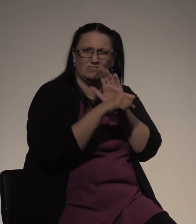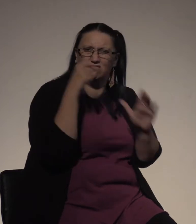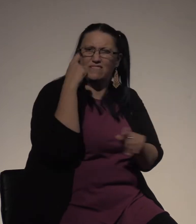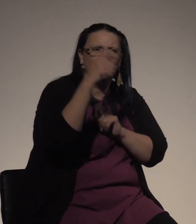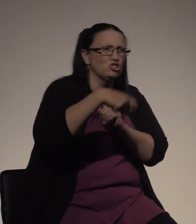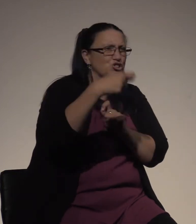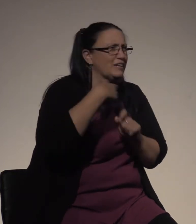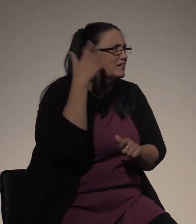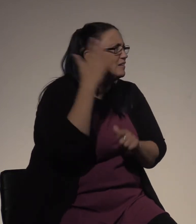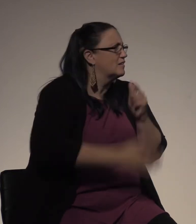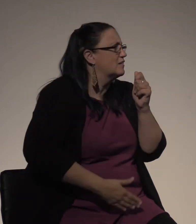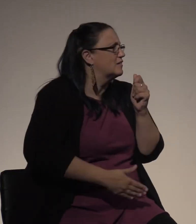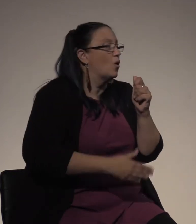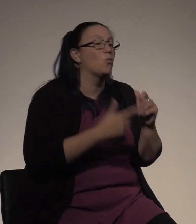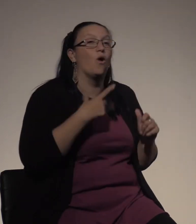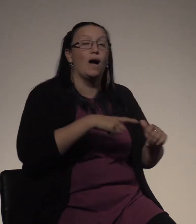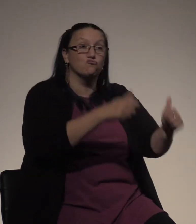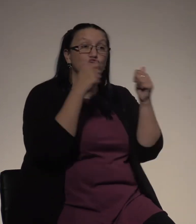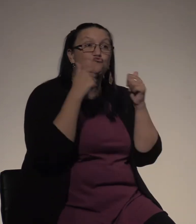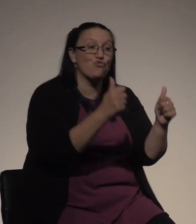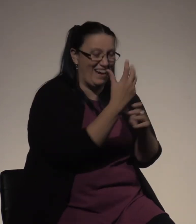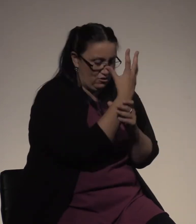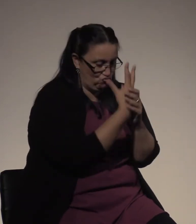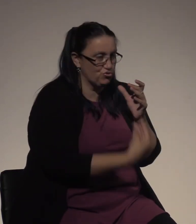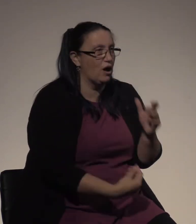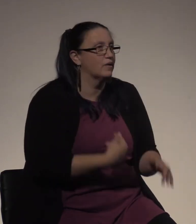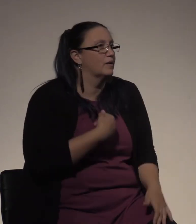anyway, and that is because I am great at drowning.